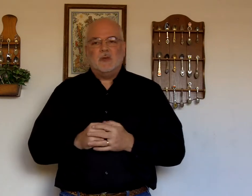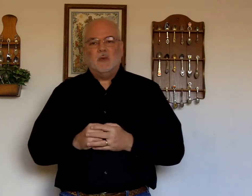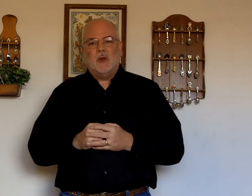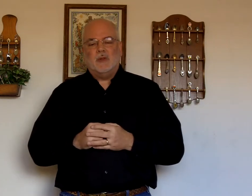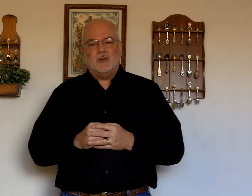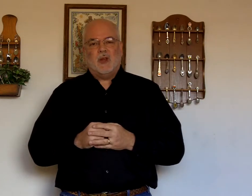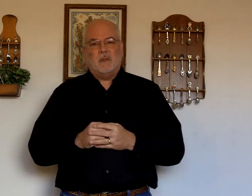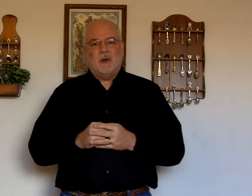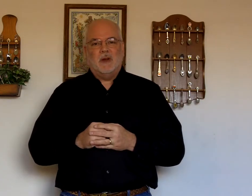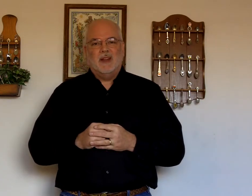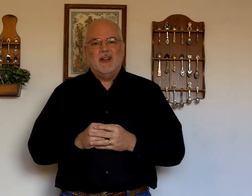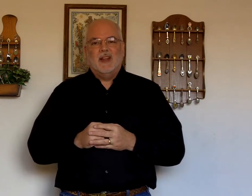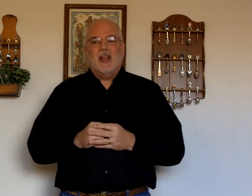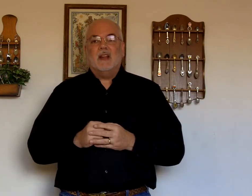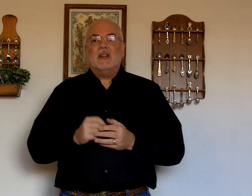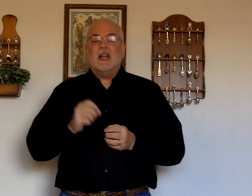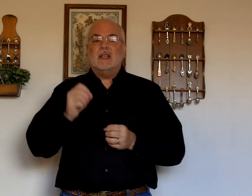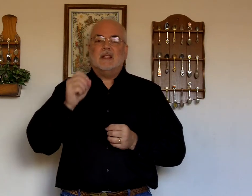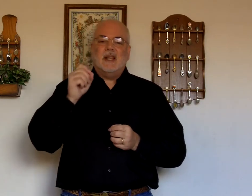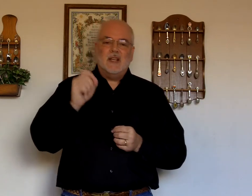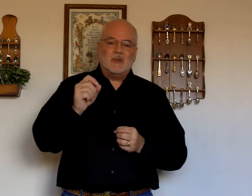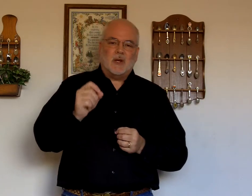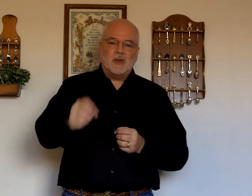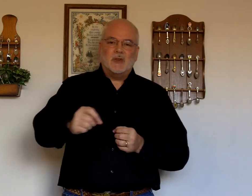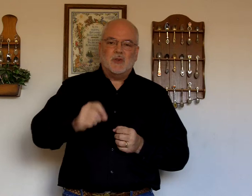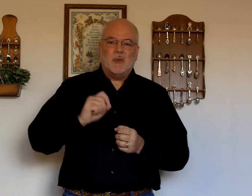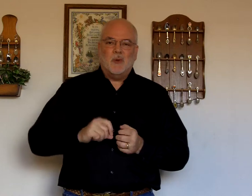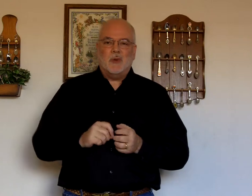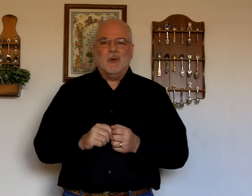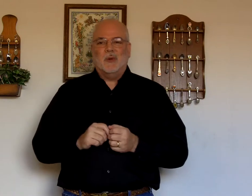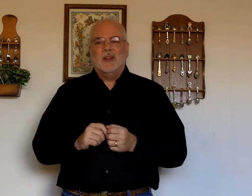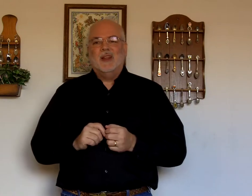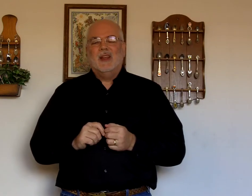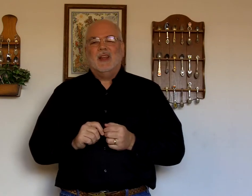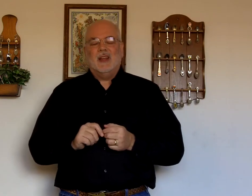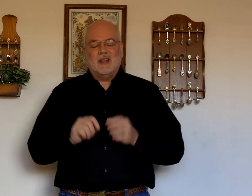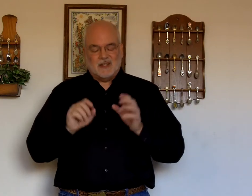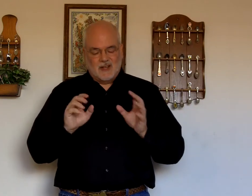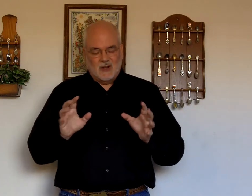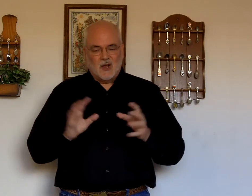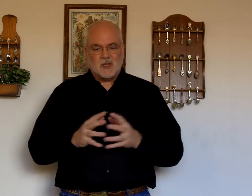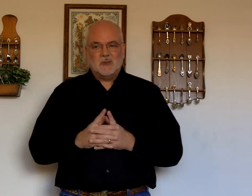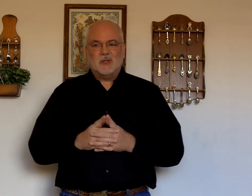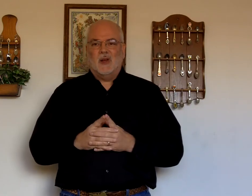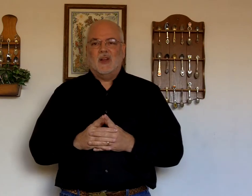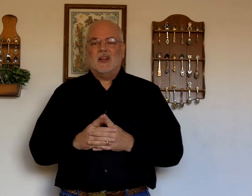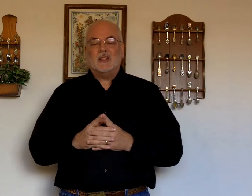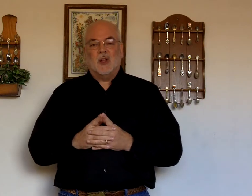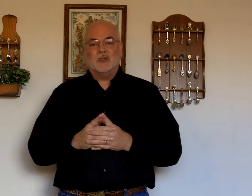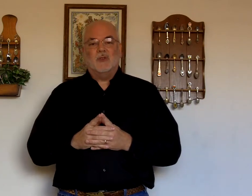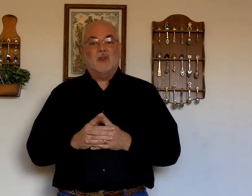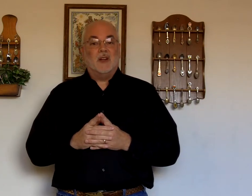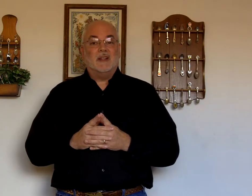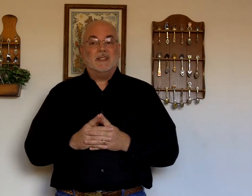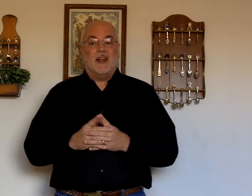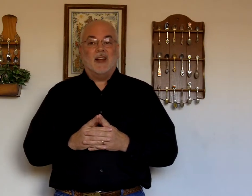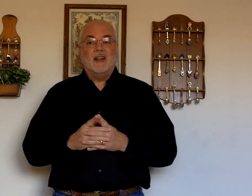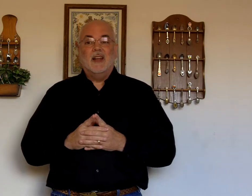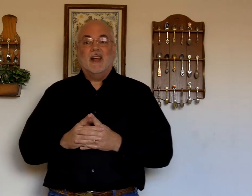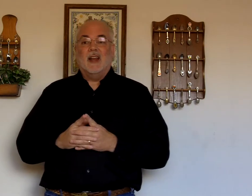with the shepherd. And it says his relationship with you. It is an awesome song. It's also fun to sign. And